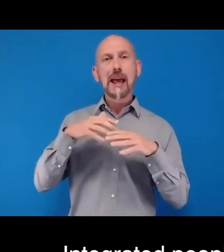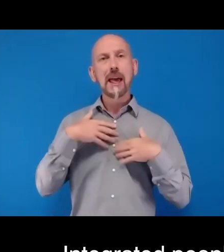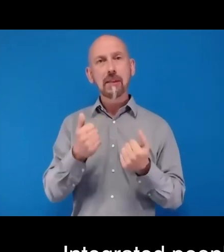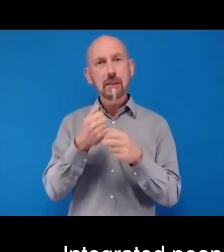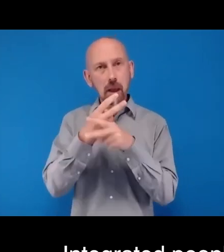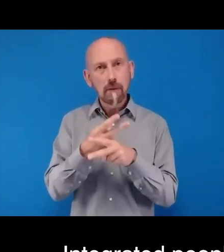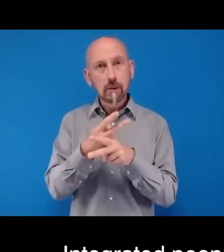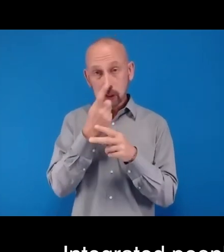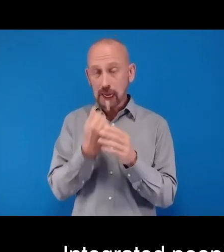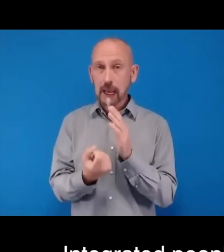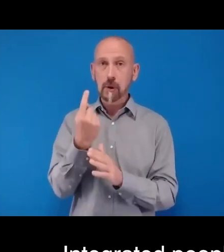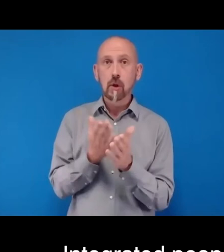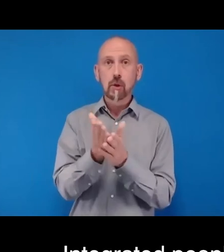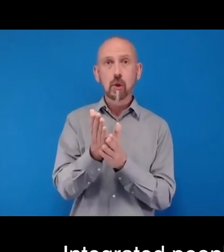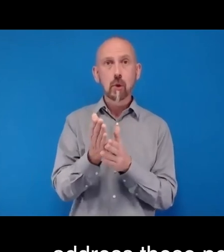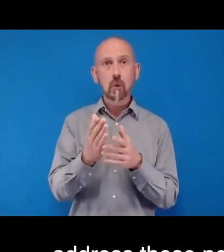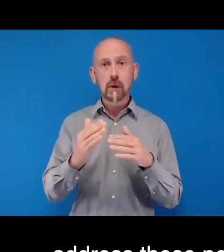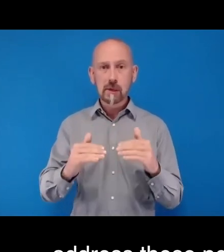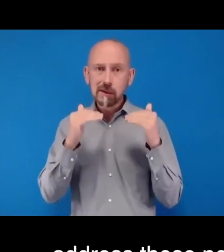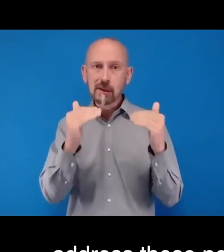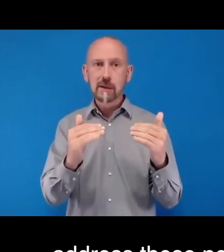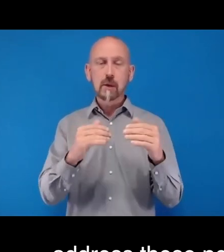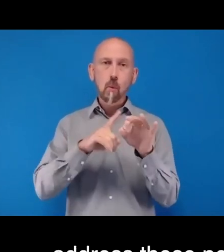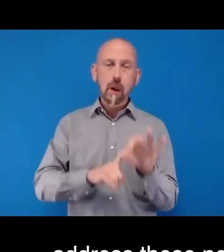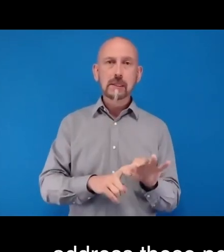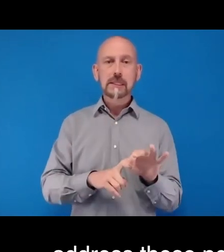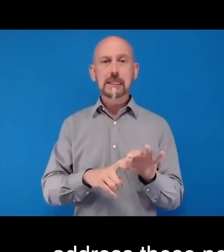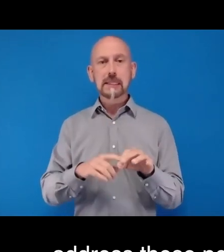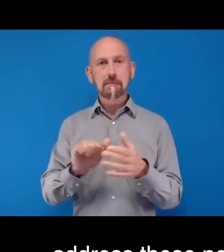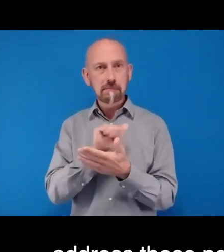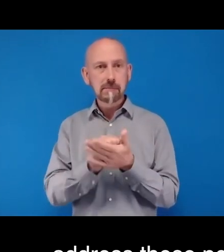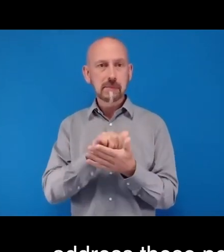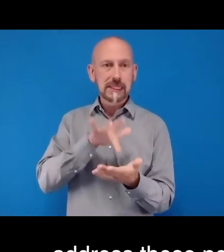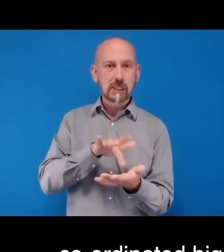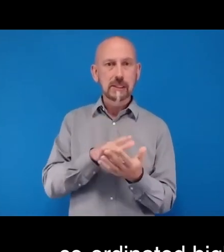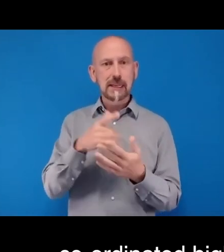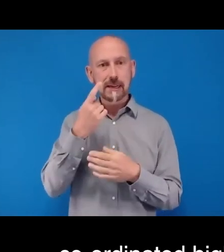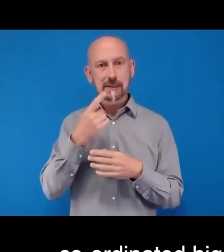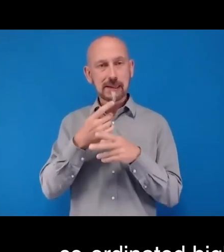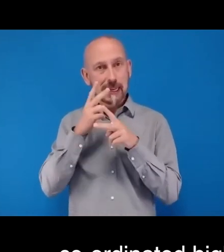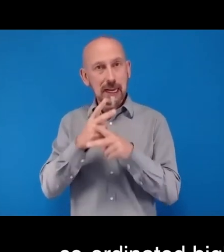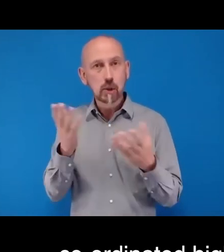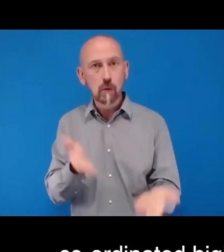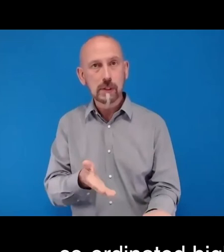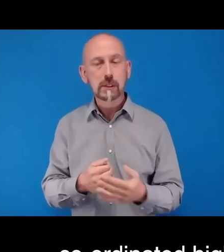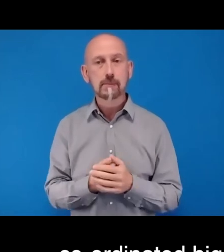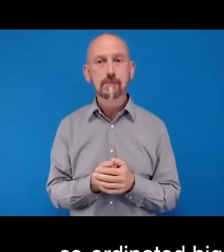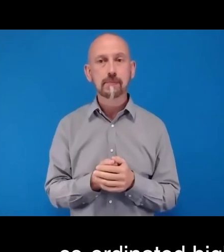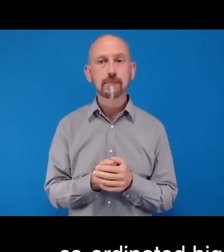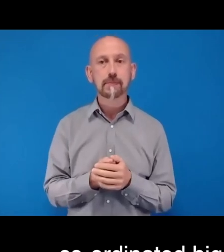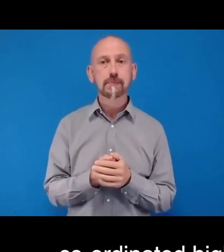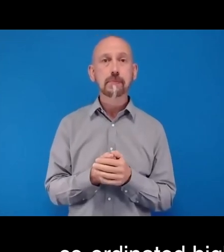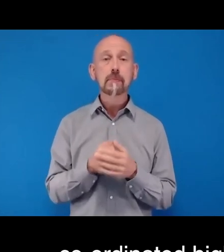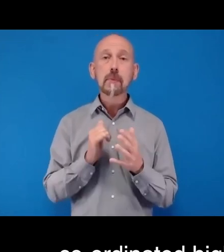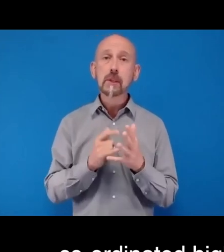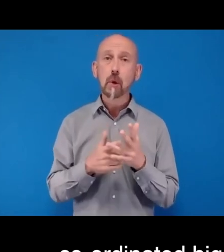-quality, and equitable eye care services. To support this goal, we are working with Ministry of